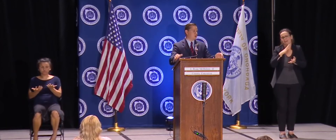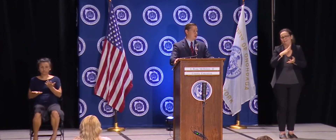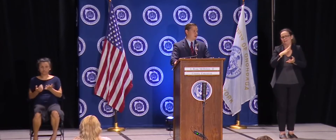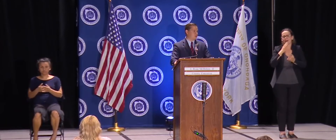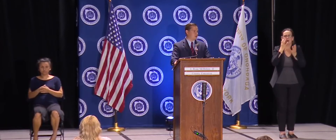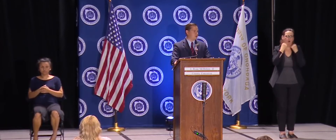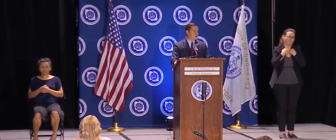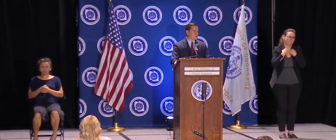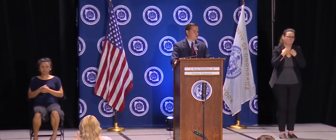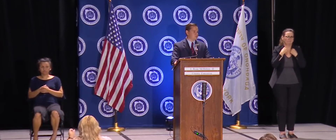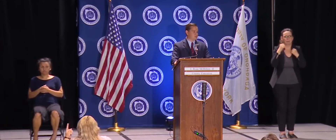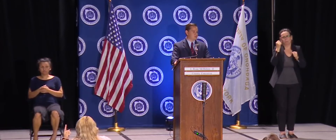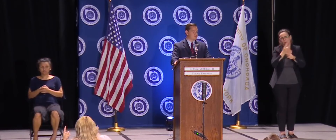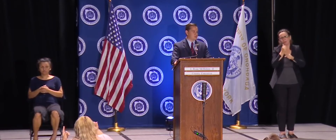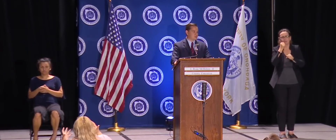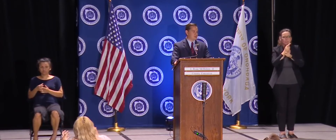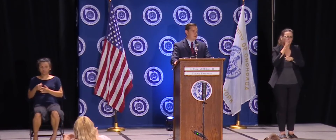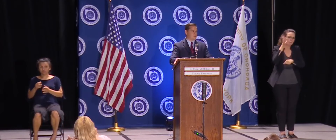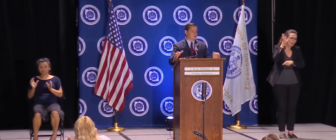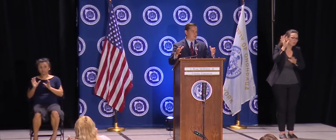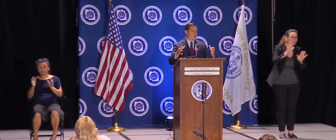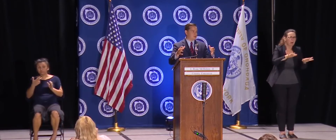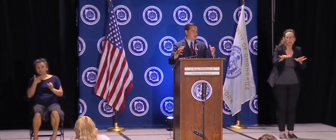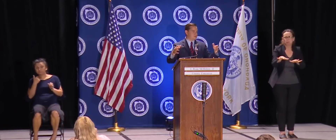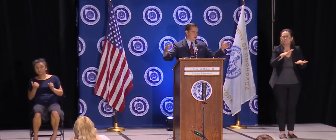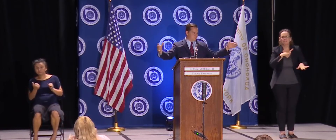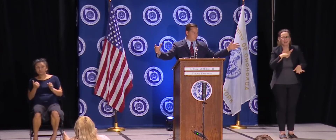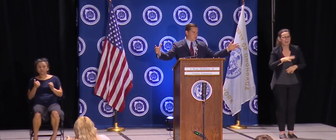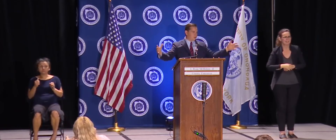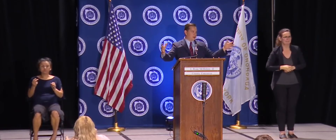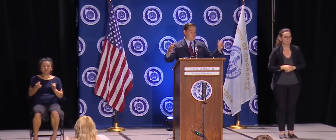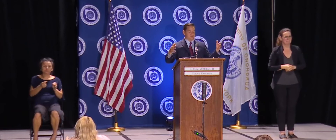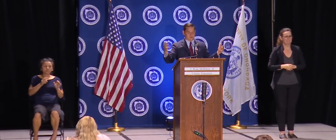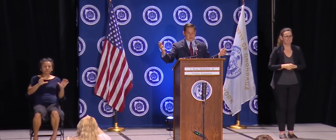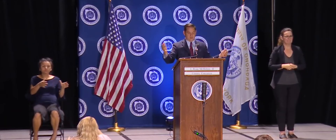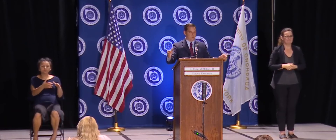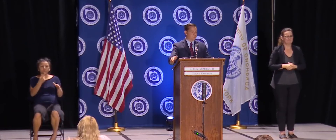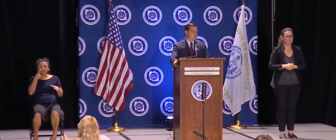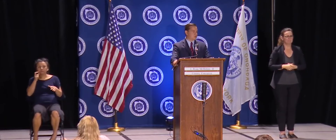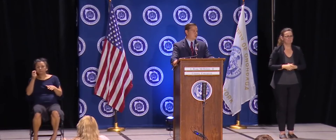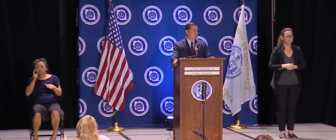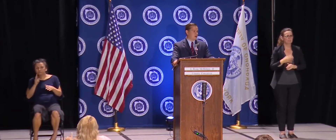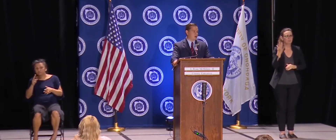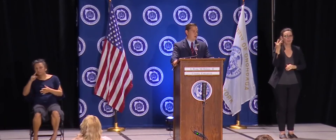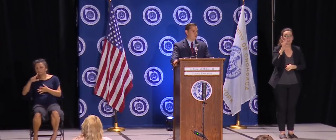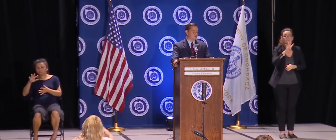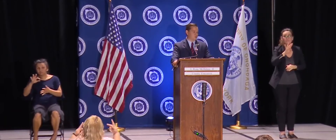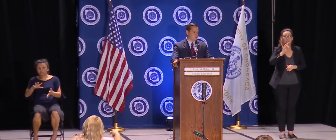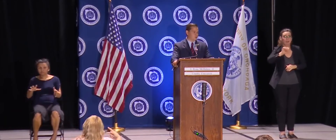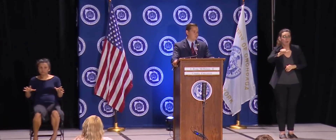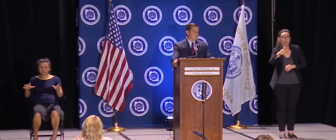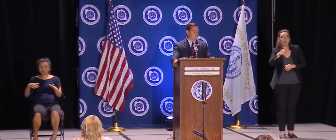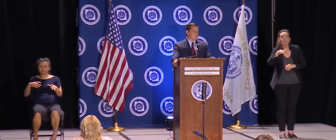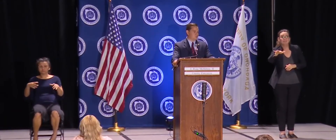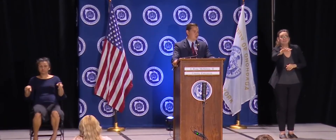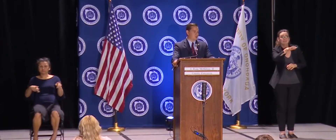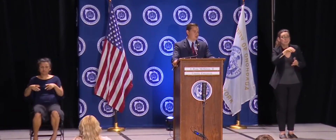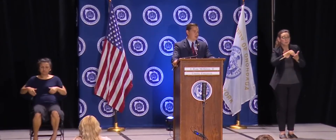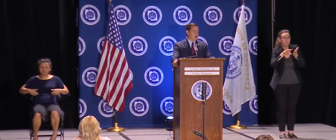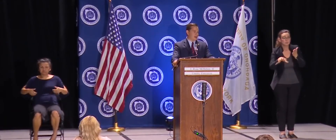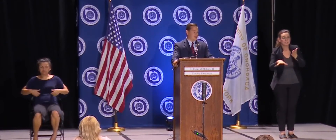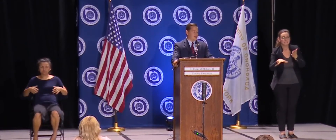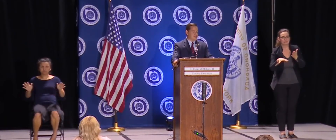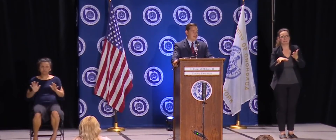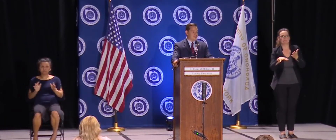48 other kids just because that those 40 other kids come from their own networks as Dr. Gupta referenced earlier. So